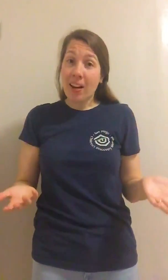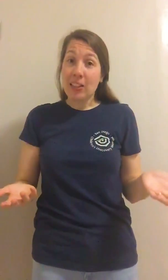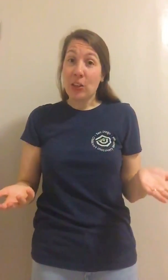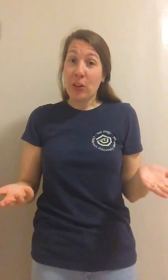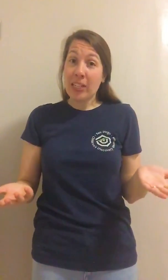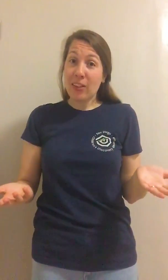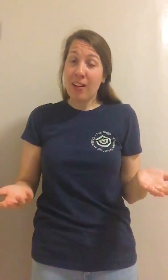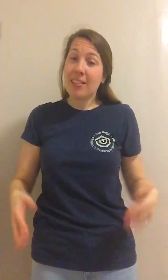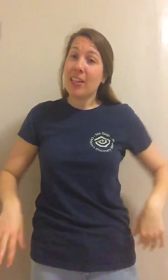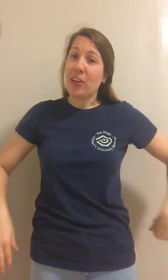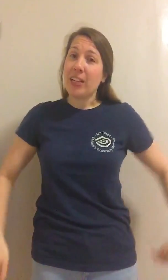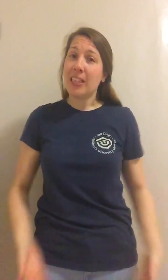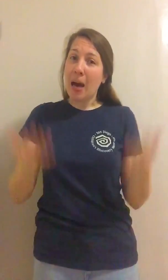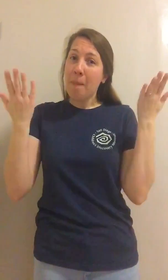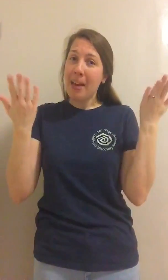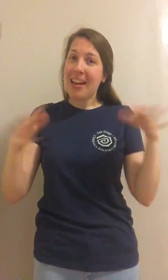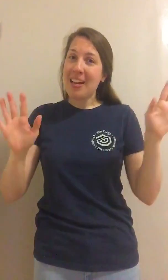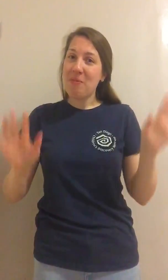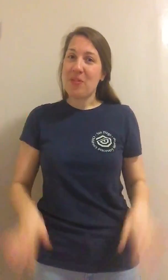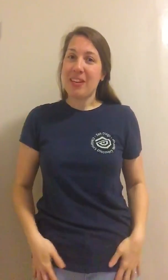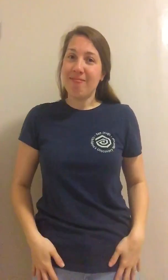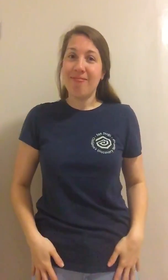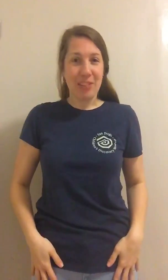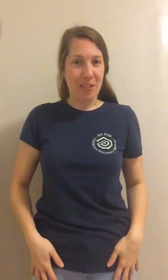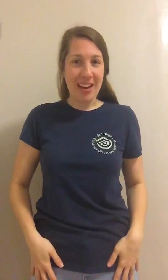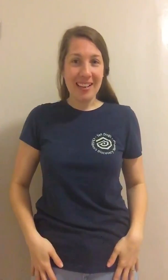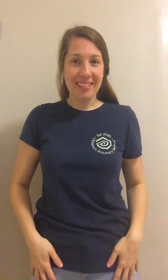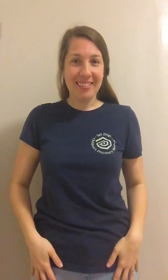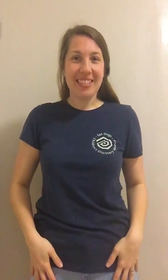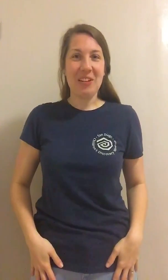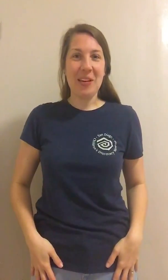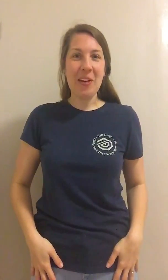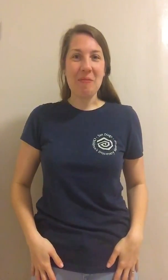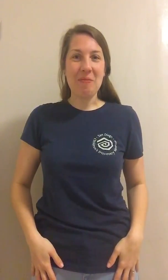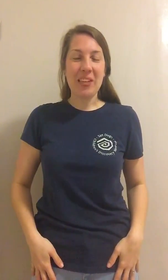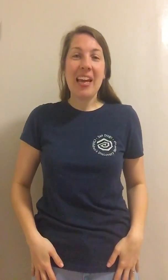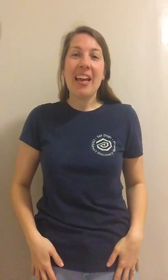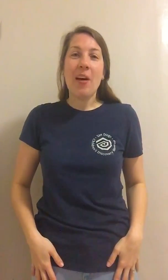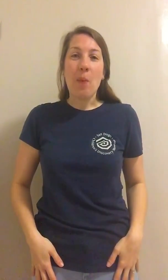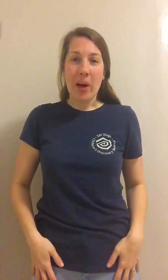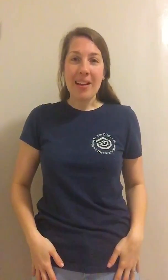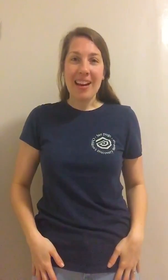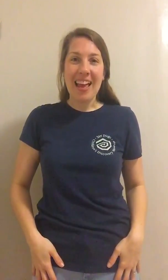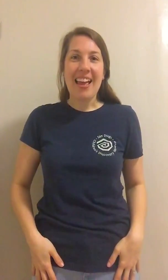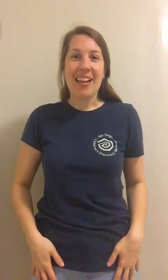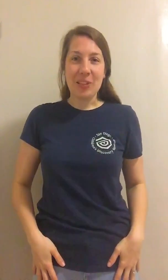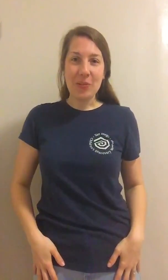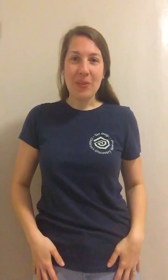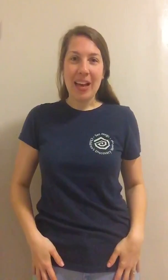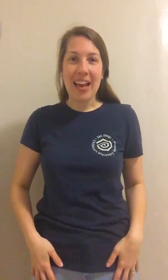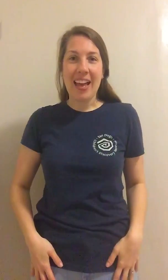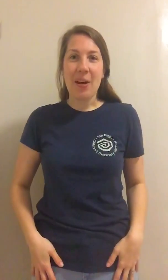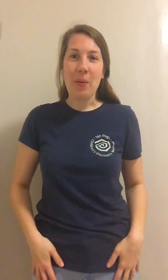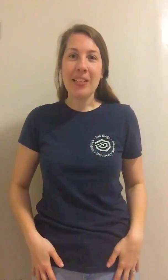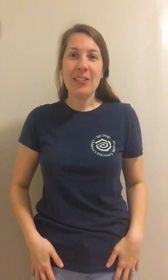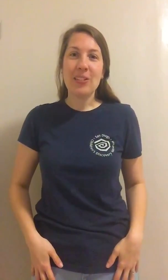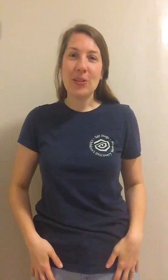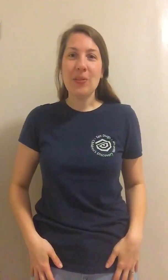song is a great song to get your kids up and moving. You ready? Here we go. One, and a two, and a one, two,